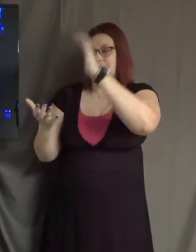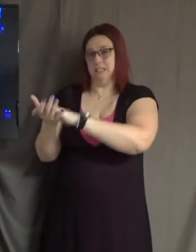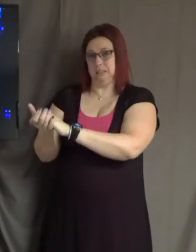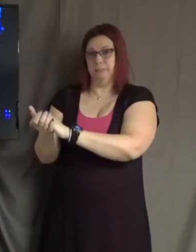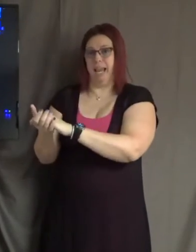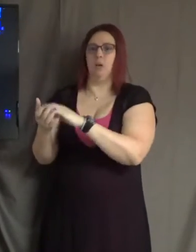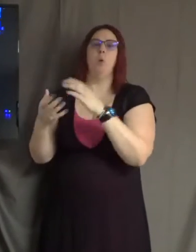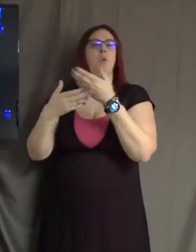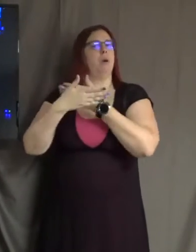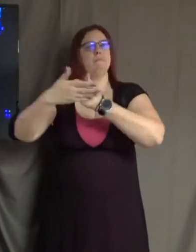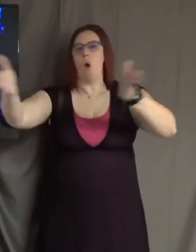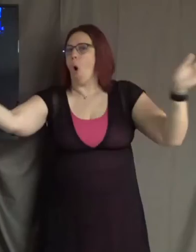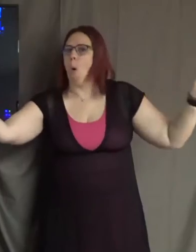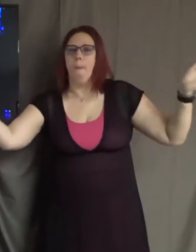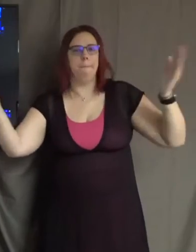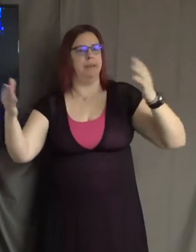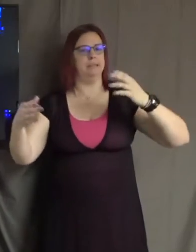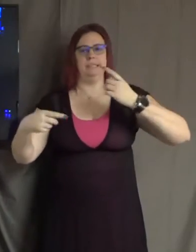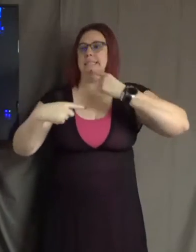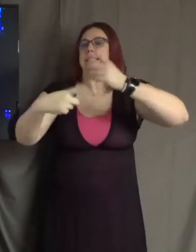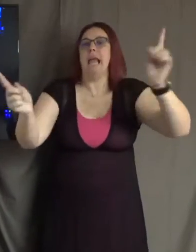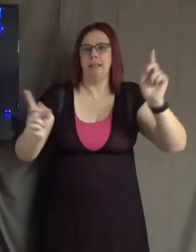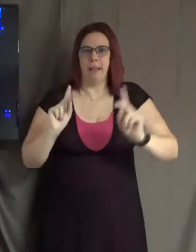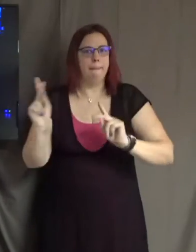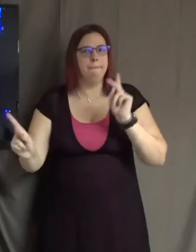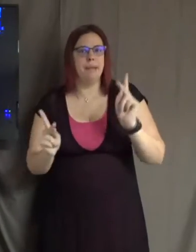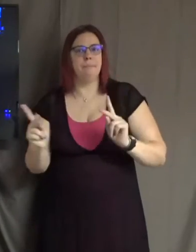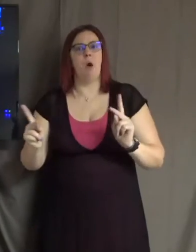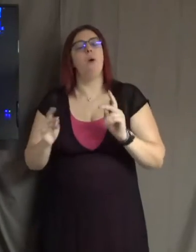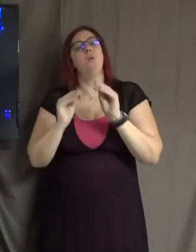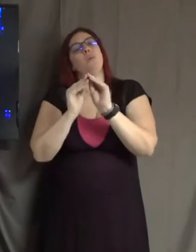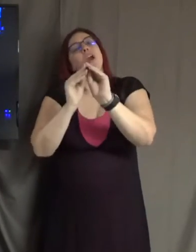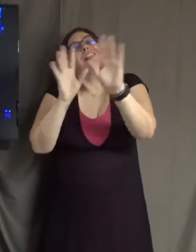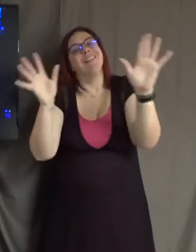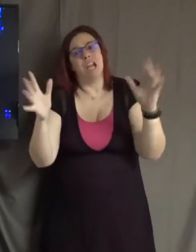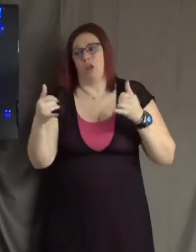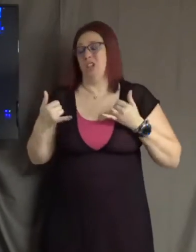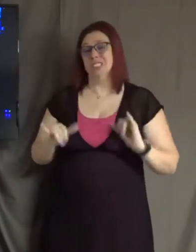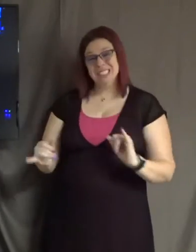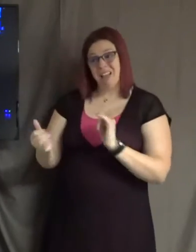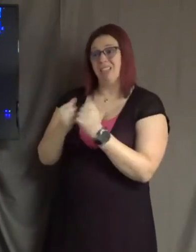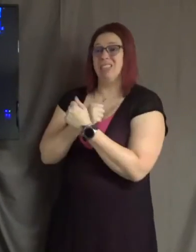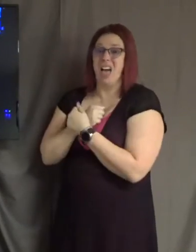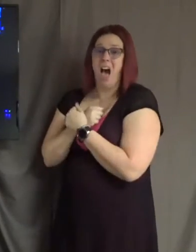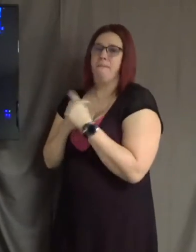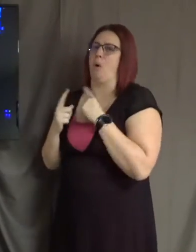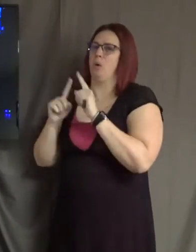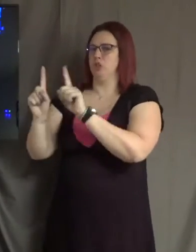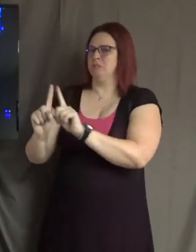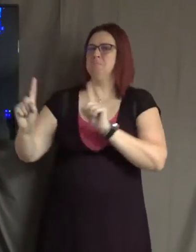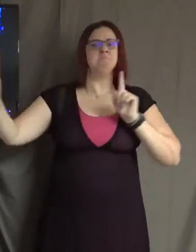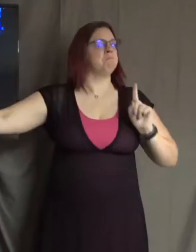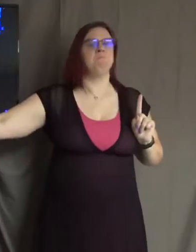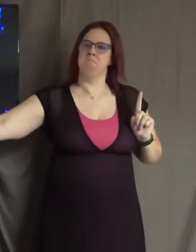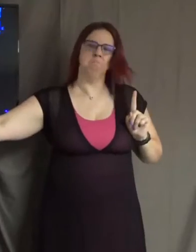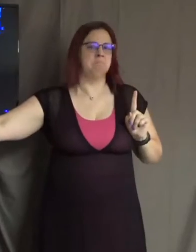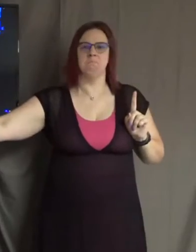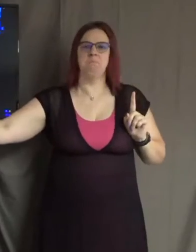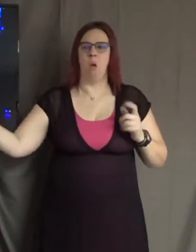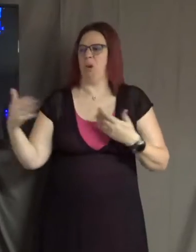very open about it. And we were clear that there was still love between us, but that we were going in different paths and that we were having a very sane and